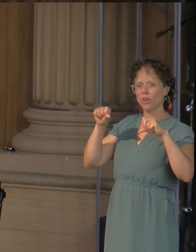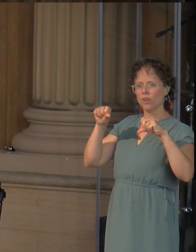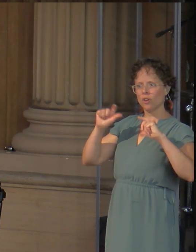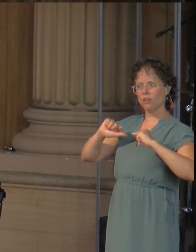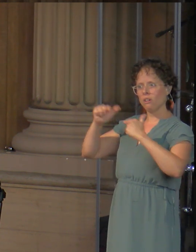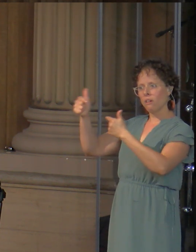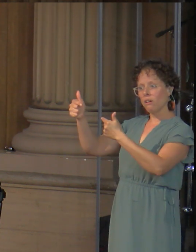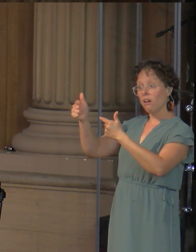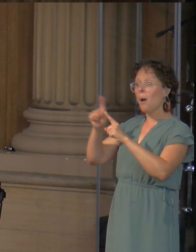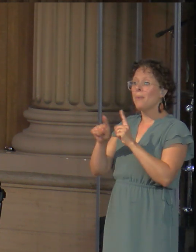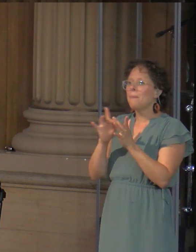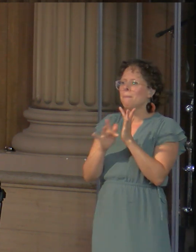reject Jesus.